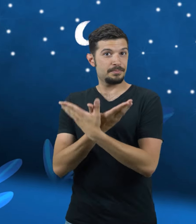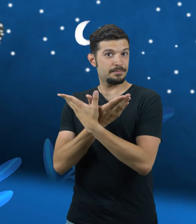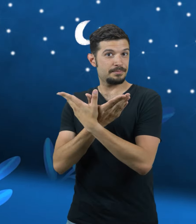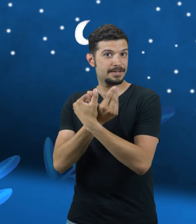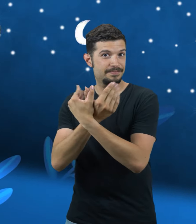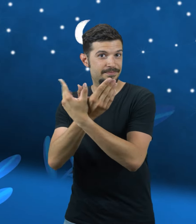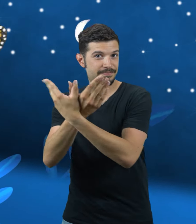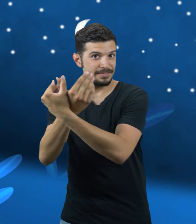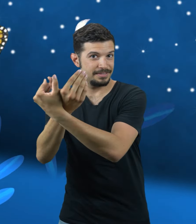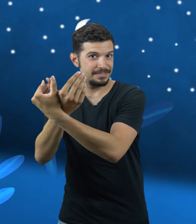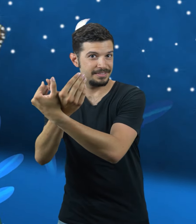Butterfly.